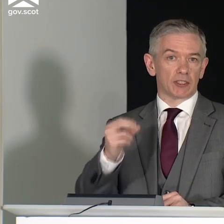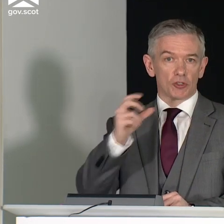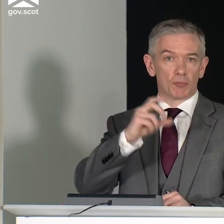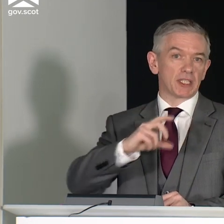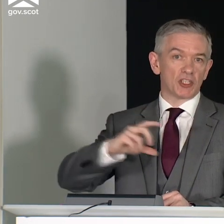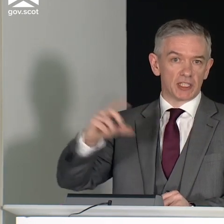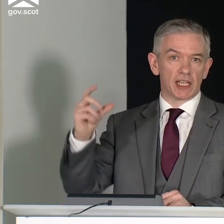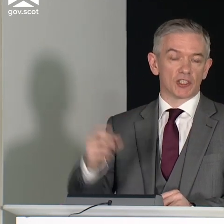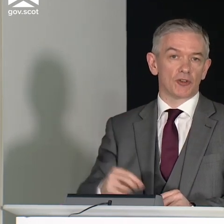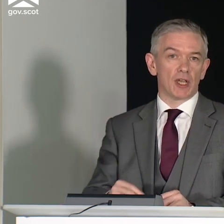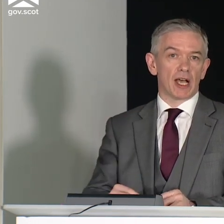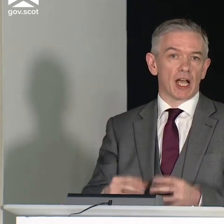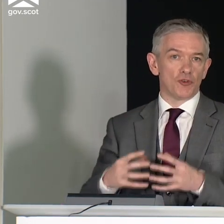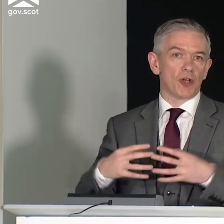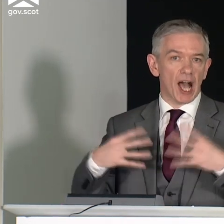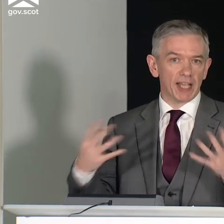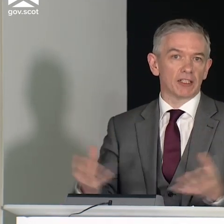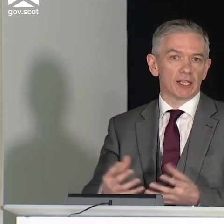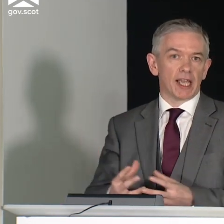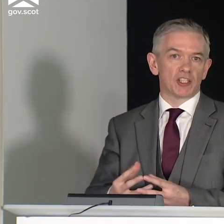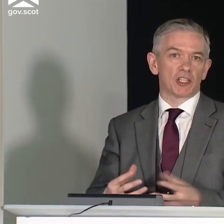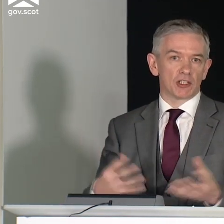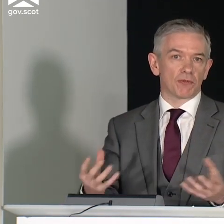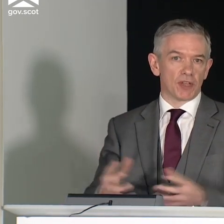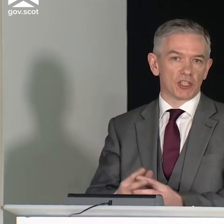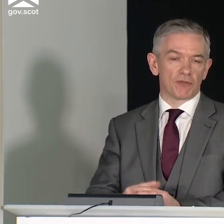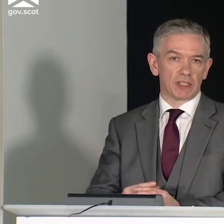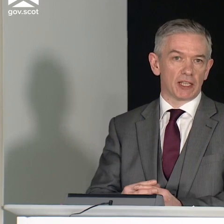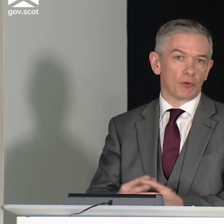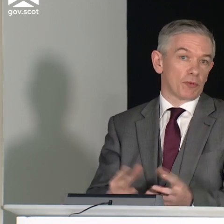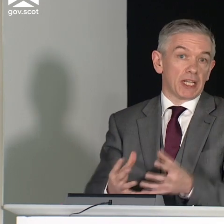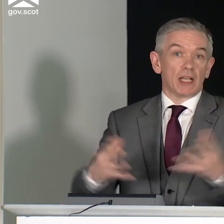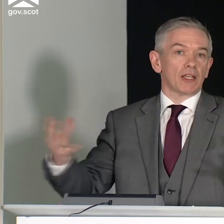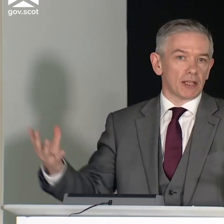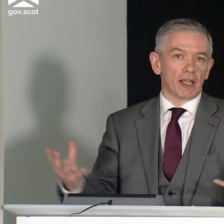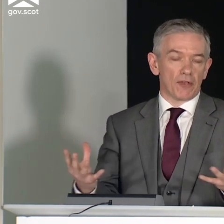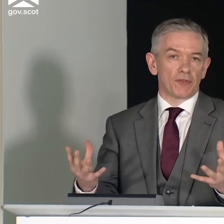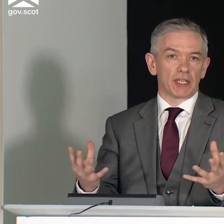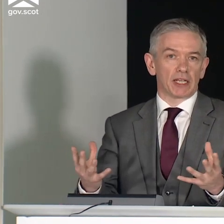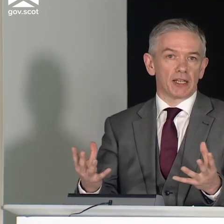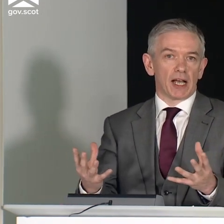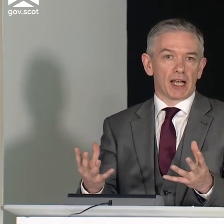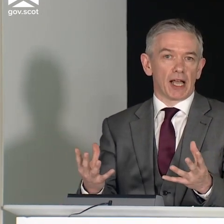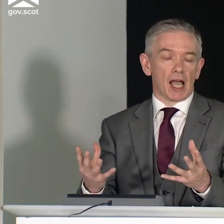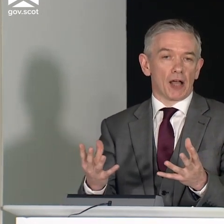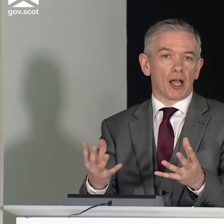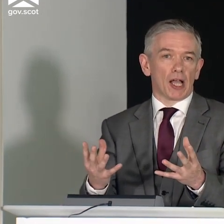could potentially take us to a new higher incidence of infections every day that would create, if you like,